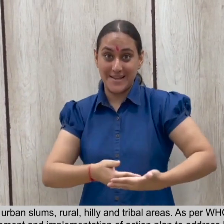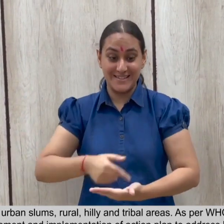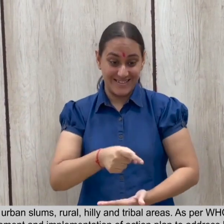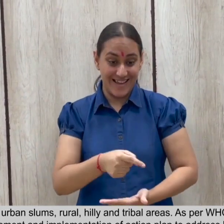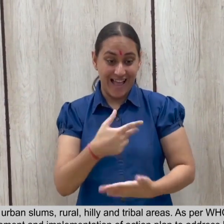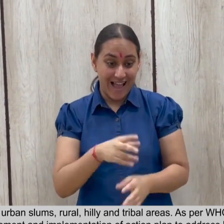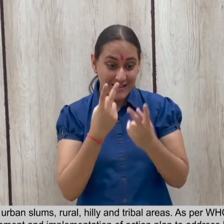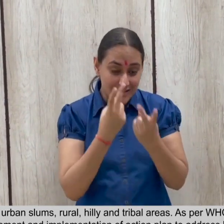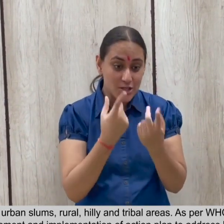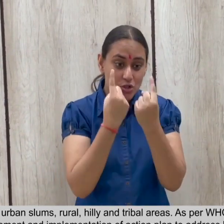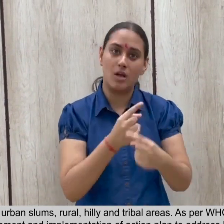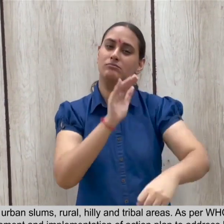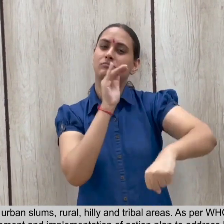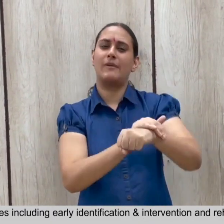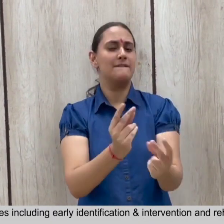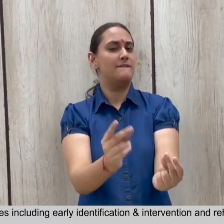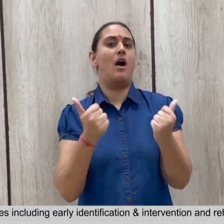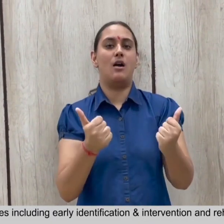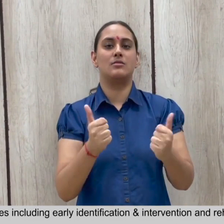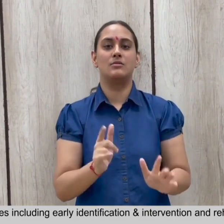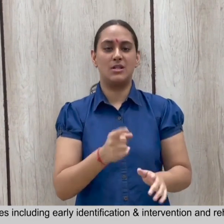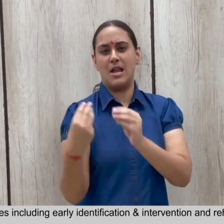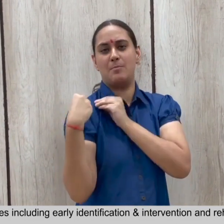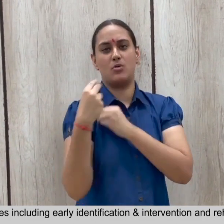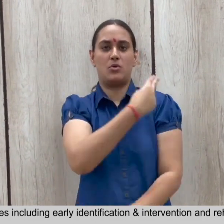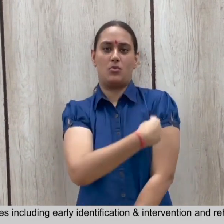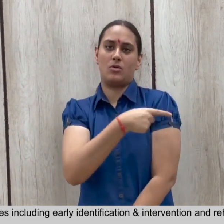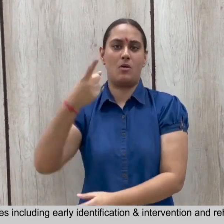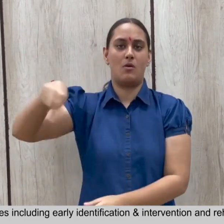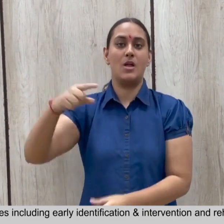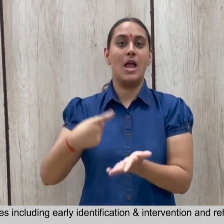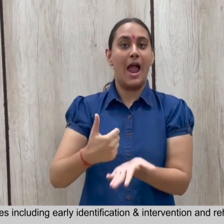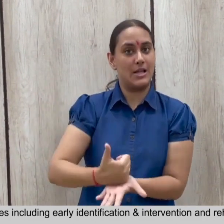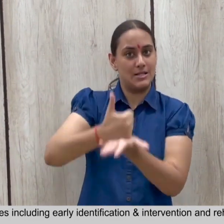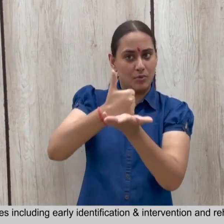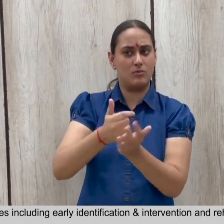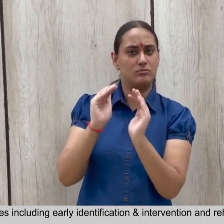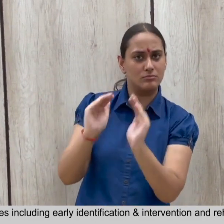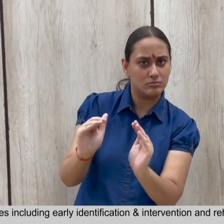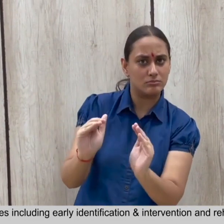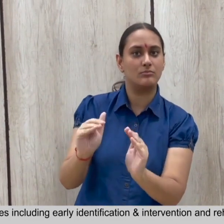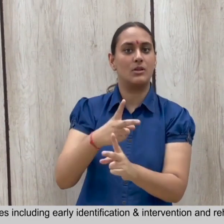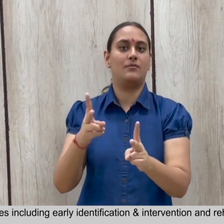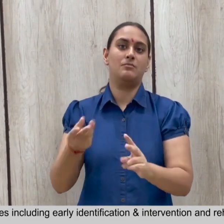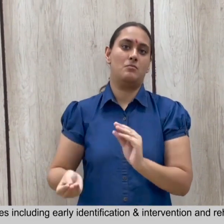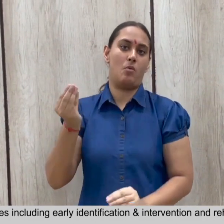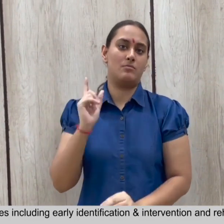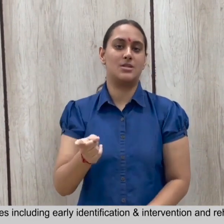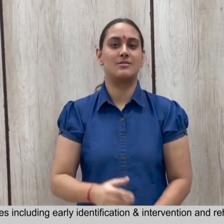address healthcare needs of persons with disabilities including early identification and intervention and